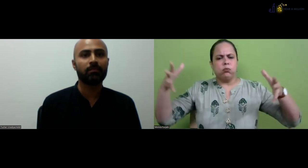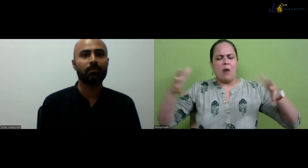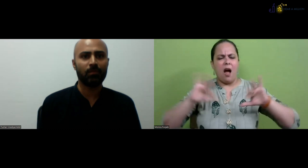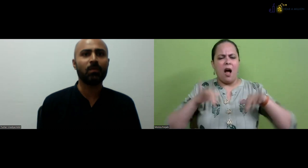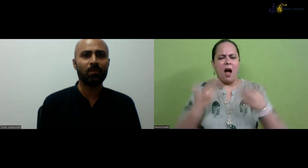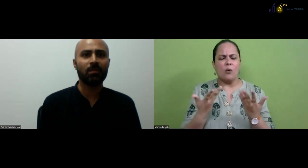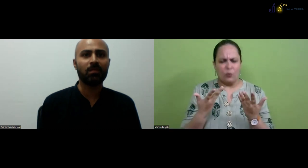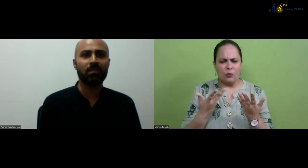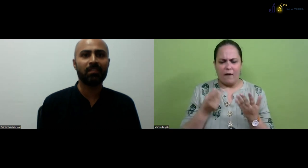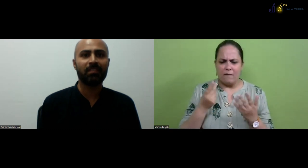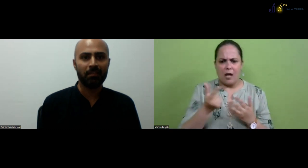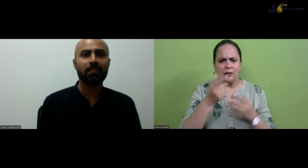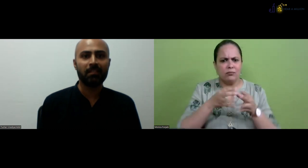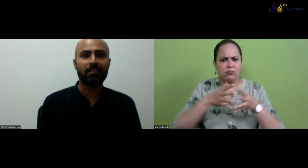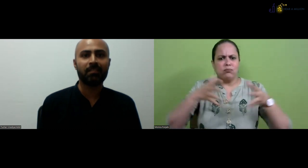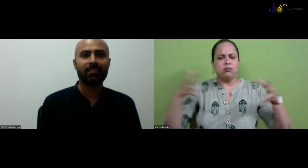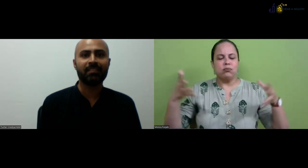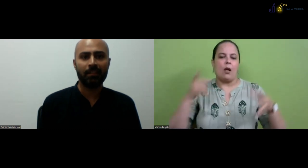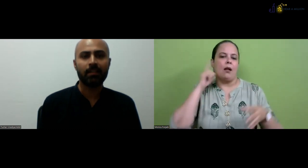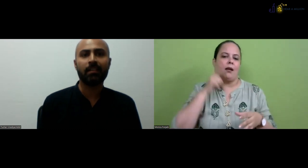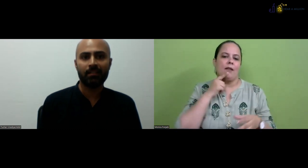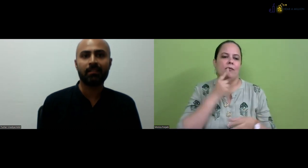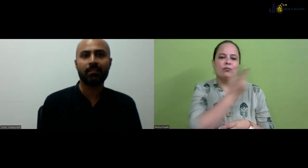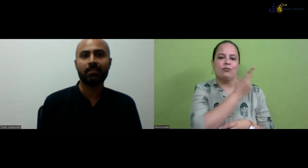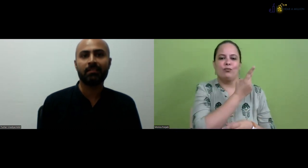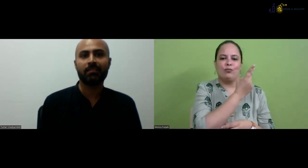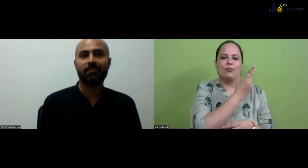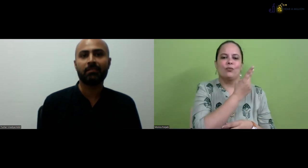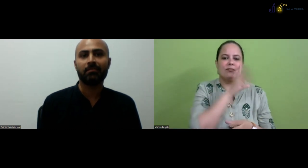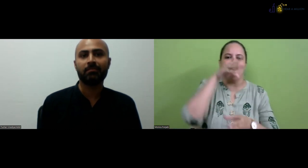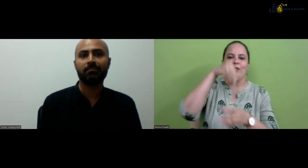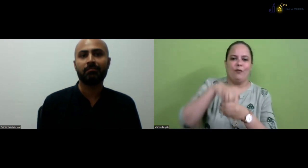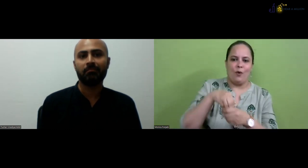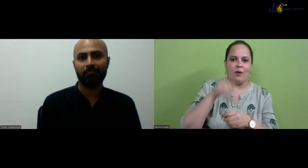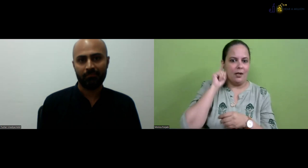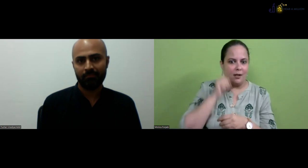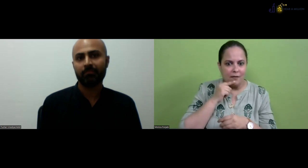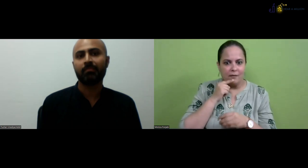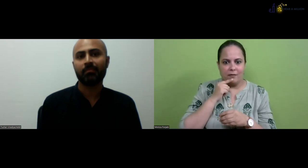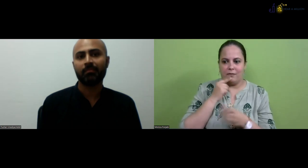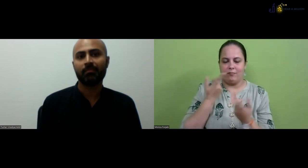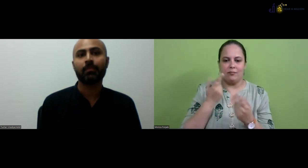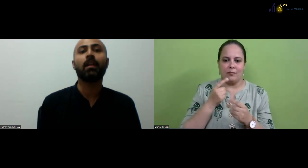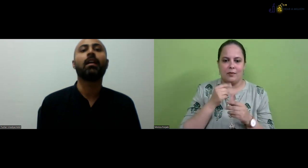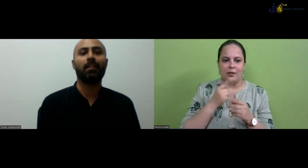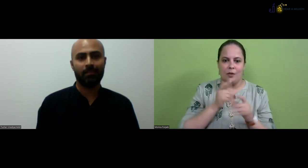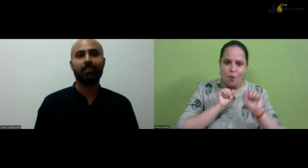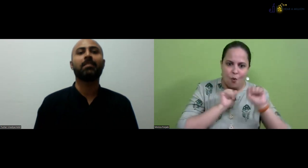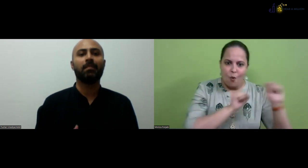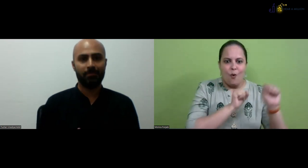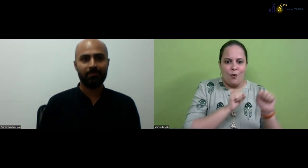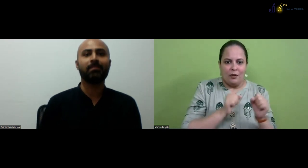a lot of courses now. So how we expanded, both of the deaf courses,